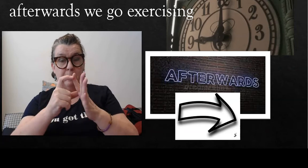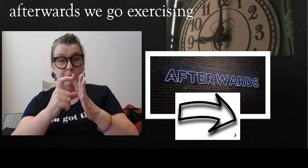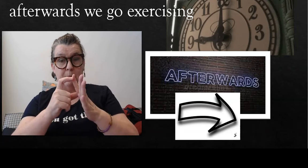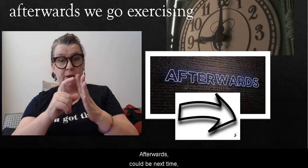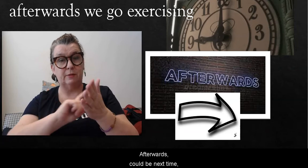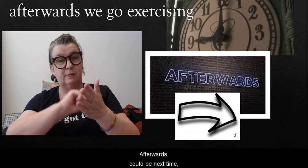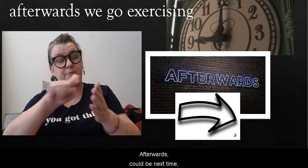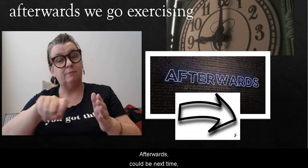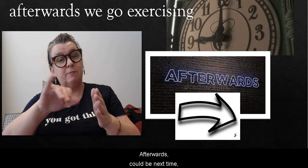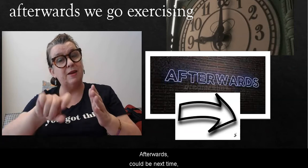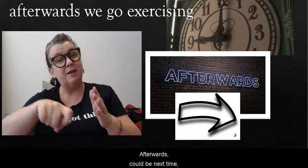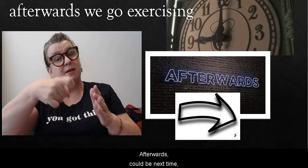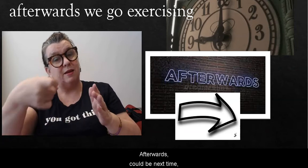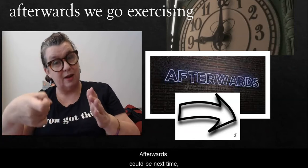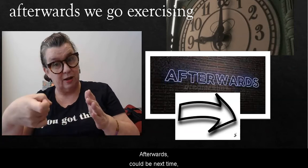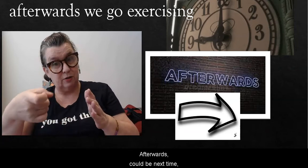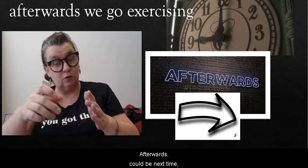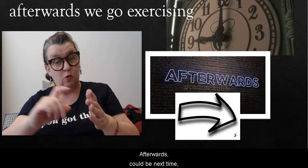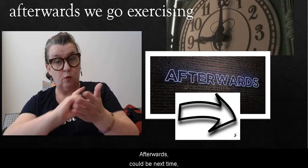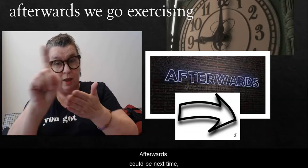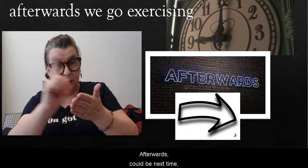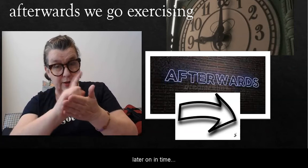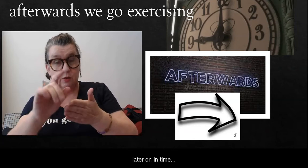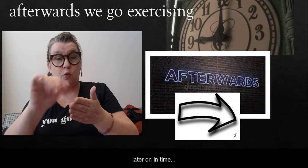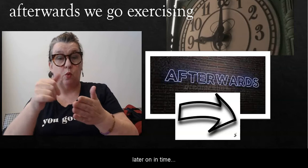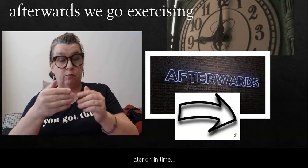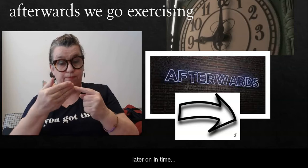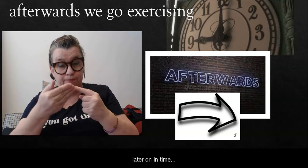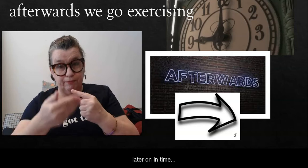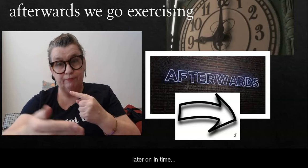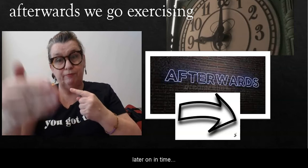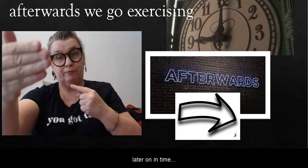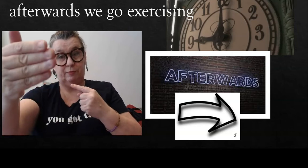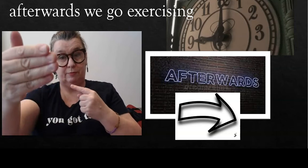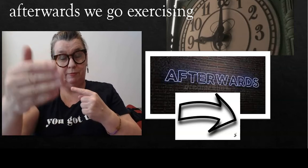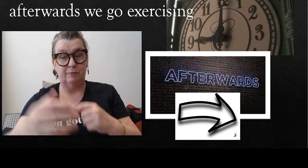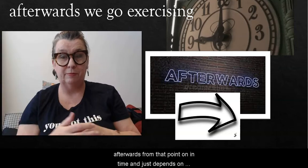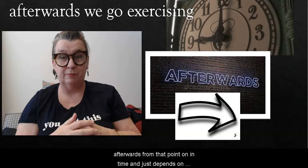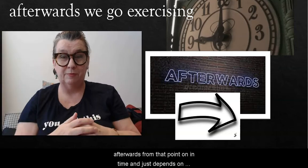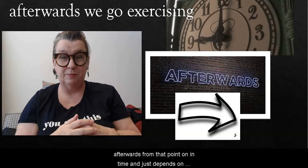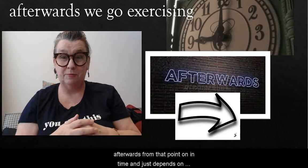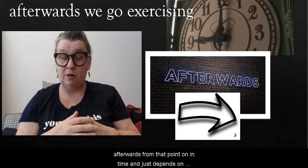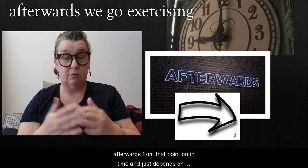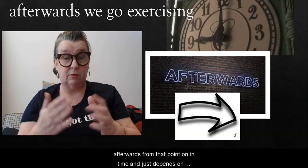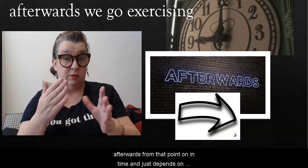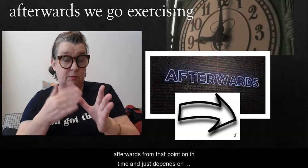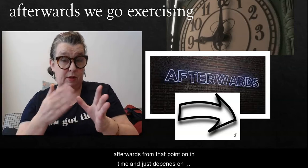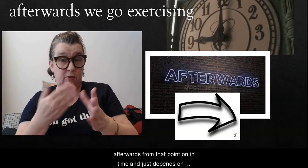So afterwards is like, could be next in time, later on in time, afterwards from that point on in time,